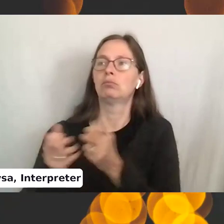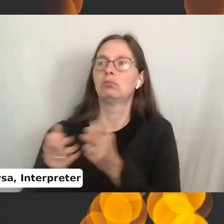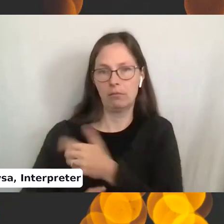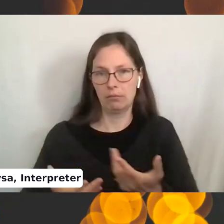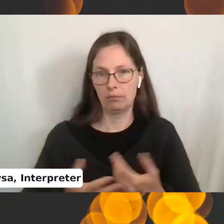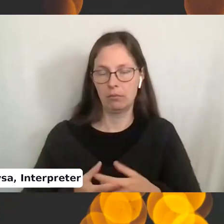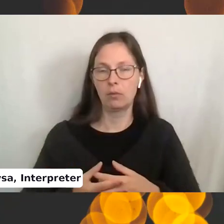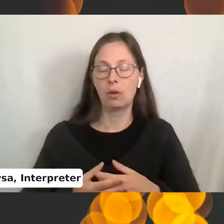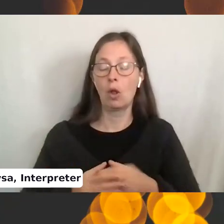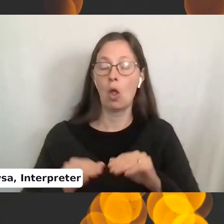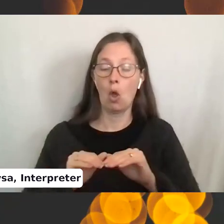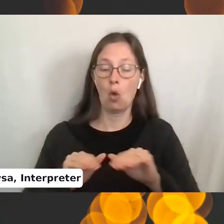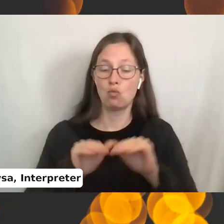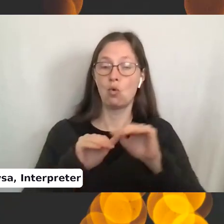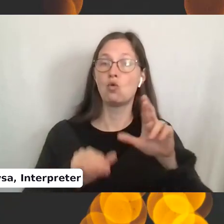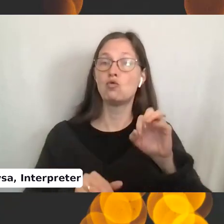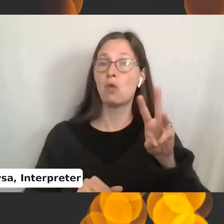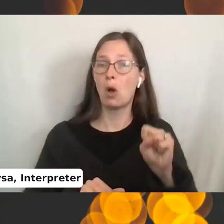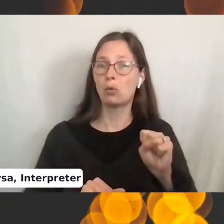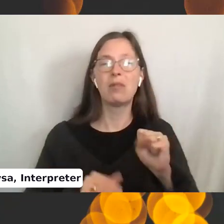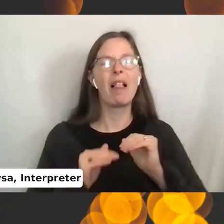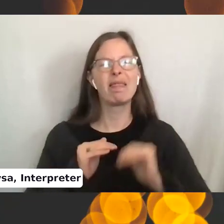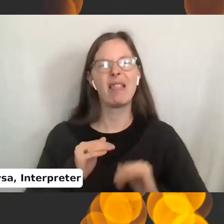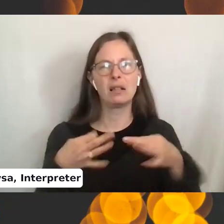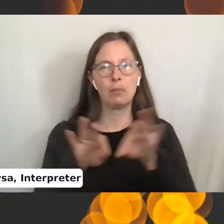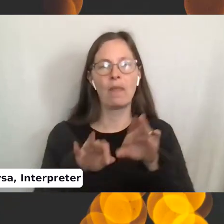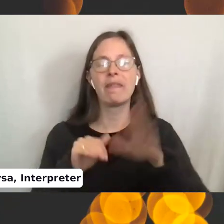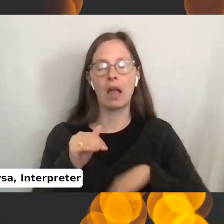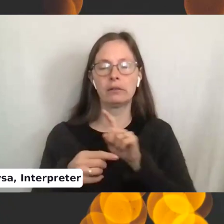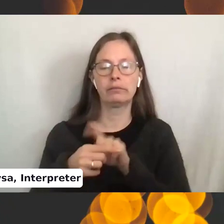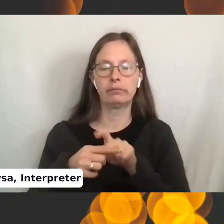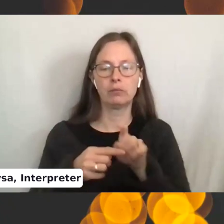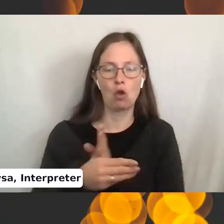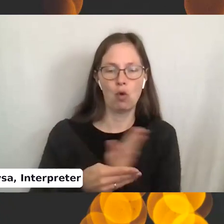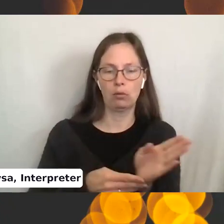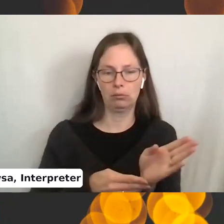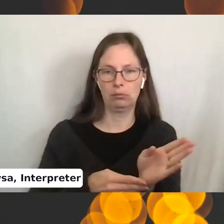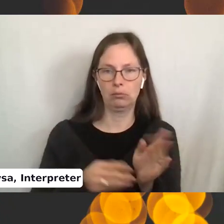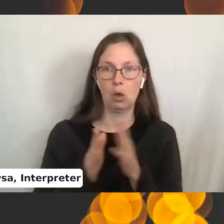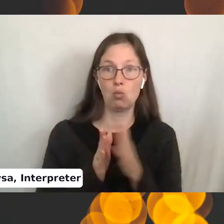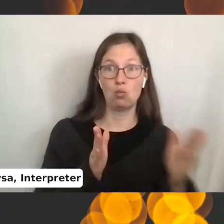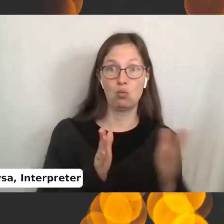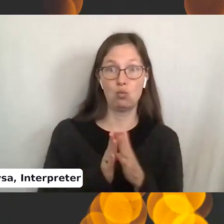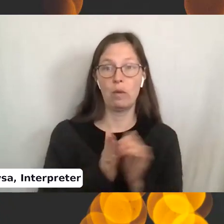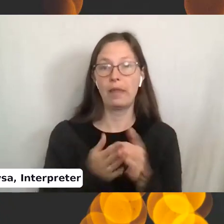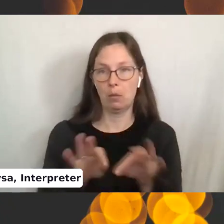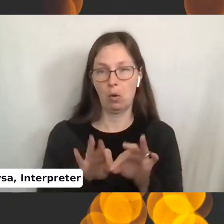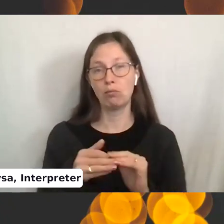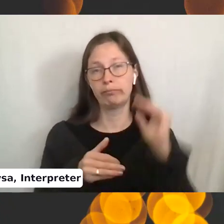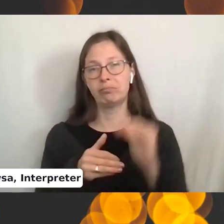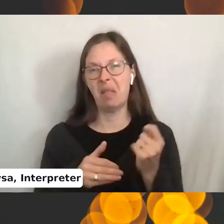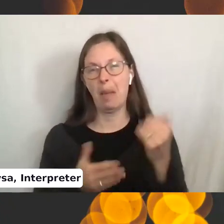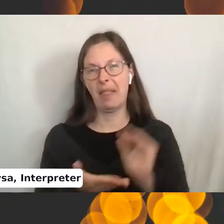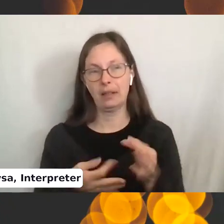the rows per inch is less important now than the stitches across per inch. You're about halfway done. Okay.